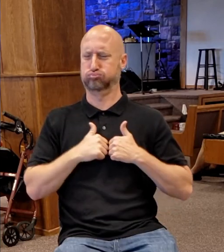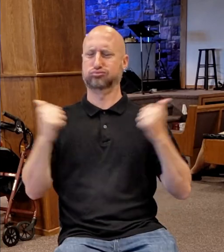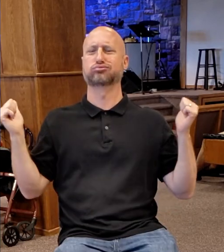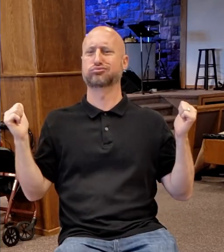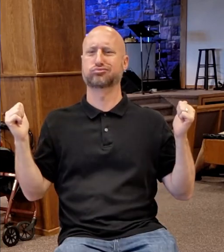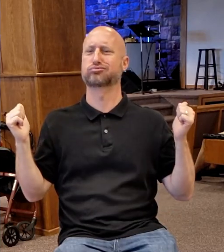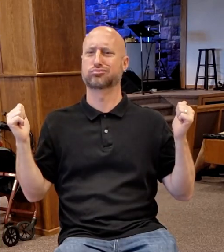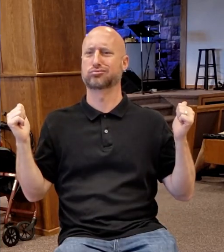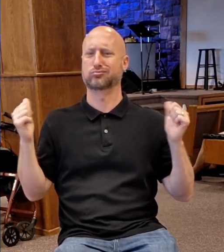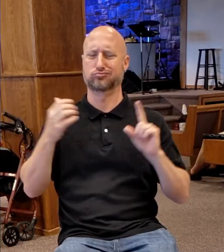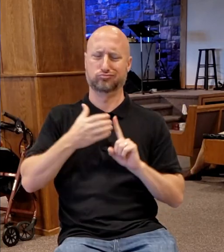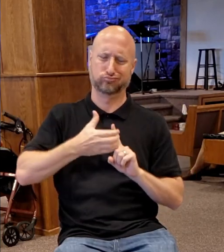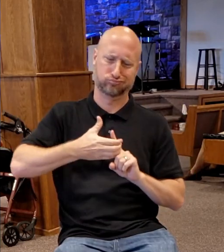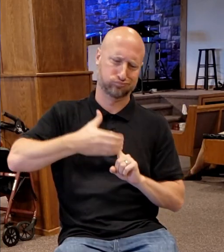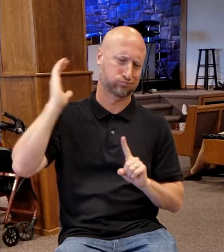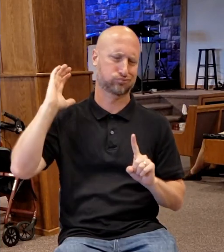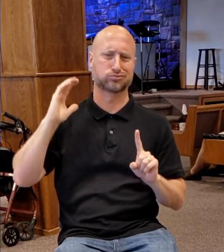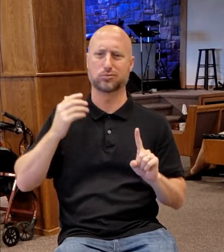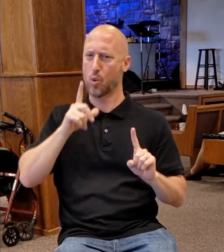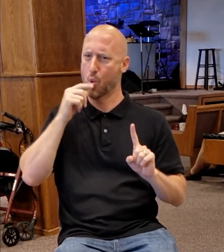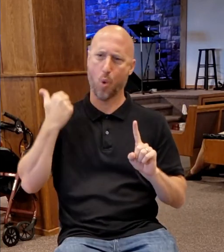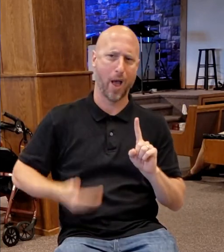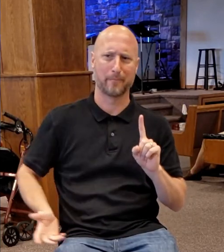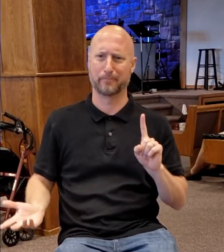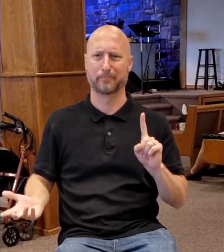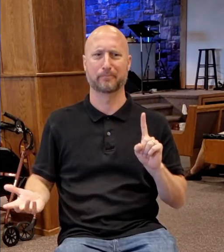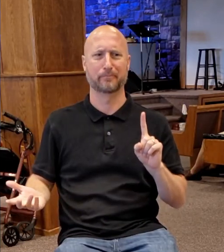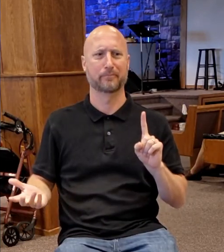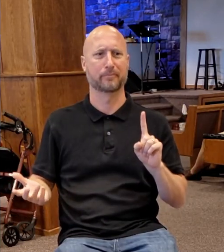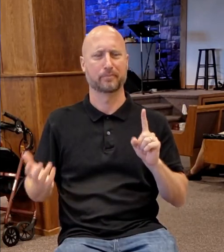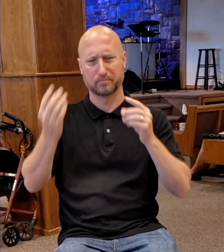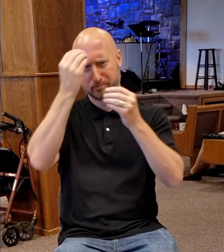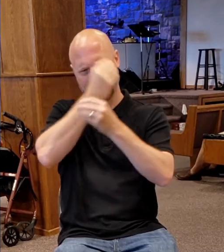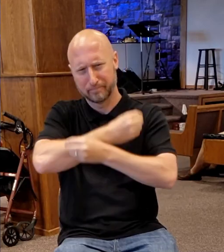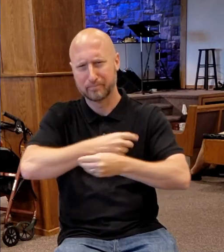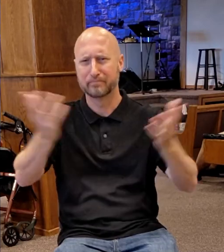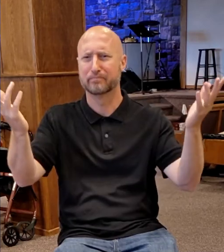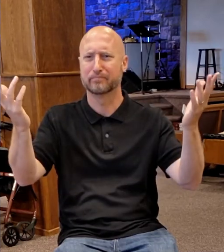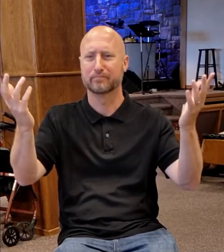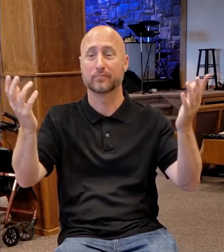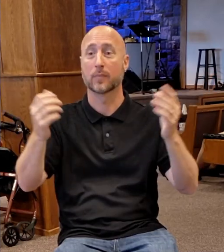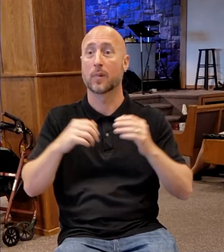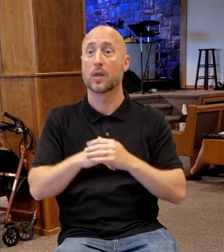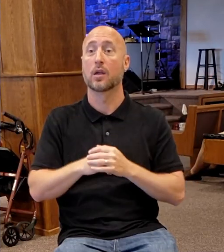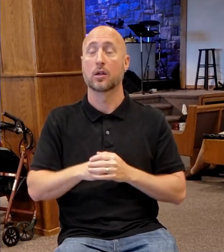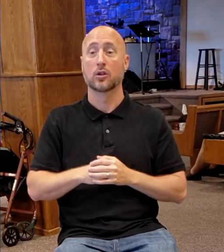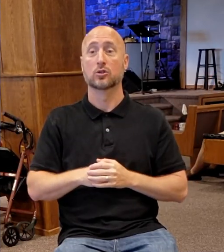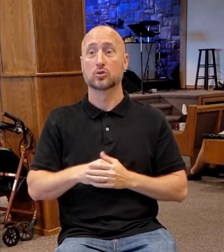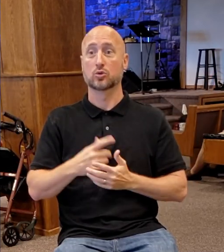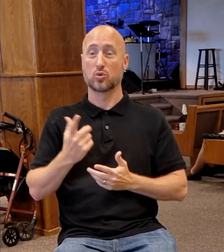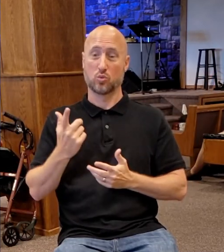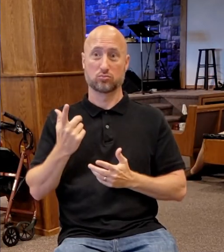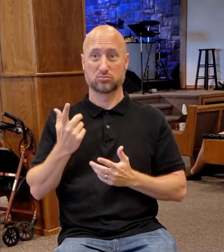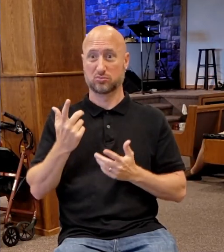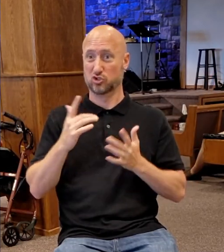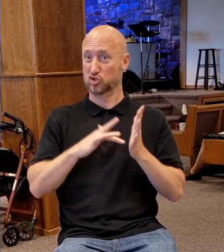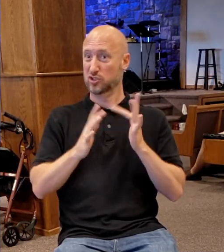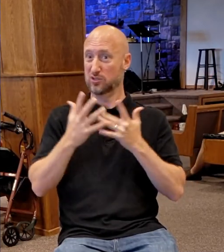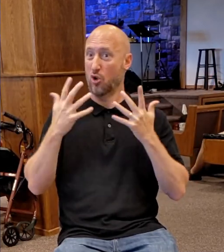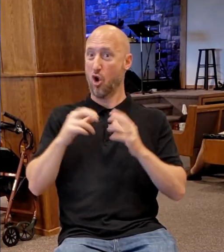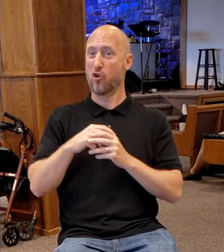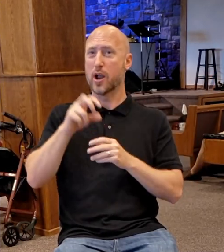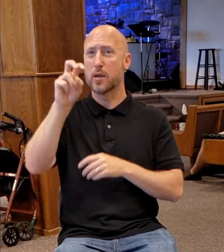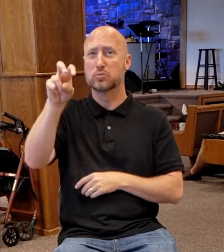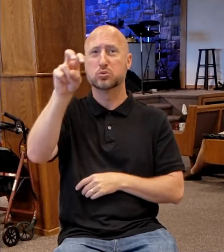between Passover and Tabernacles, he had gone up to Sidon. He had gone to Decapolis.